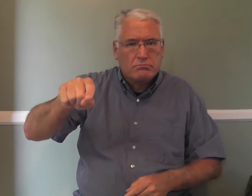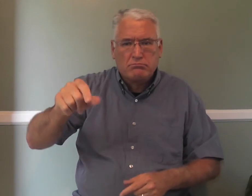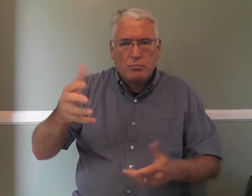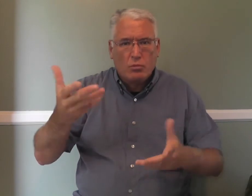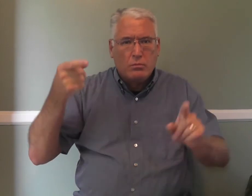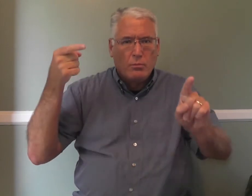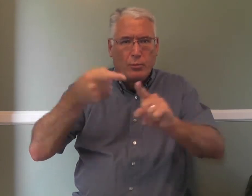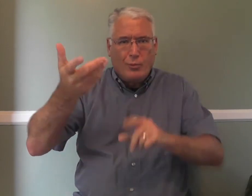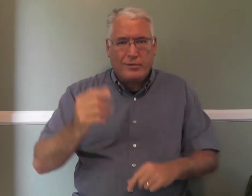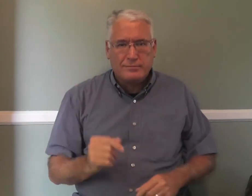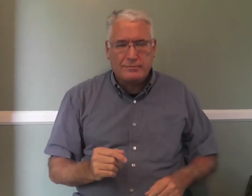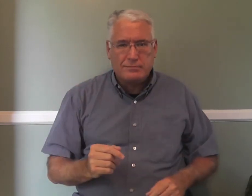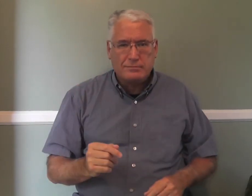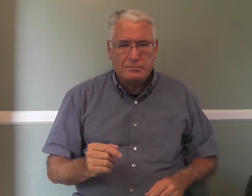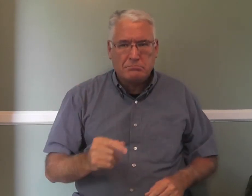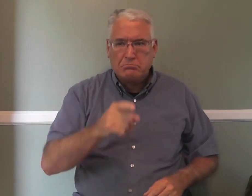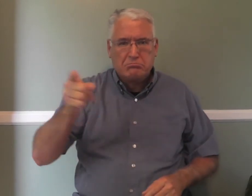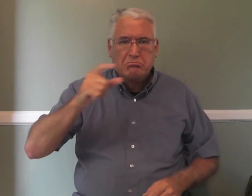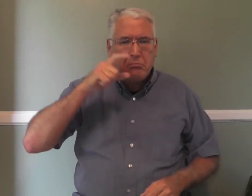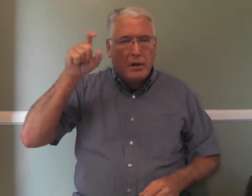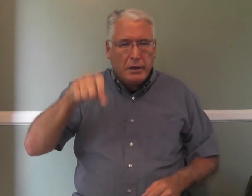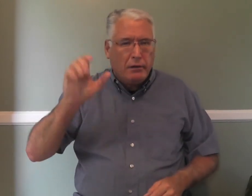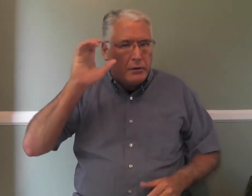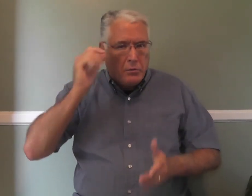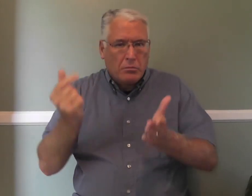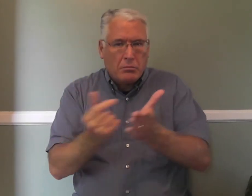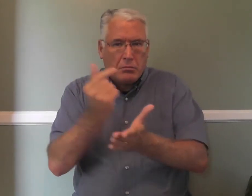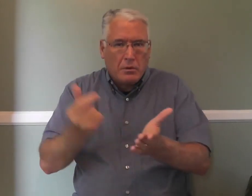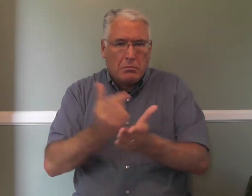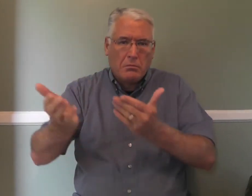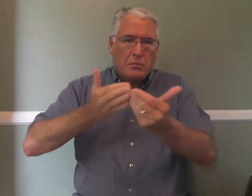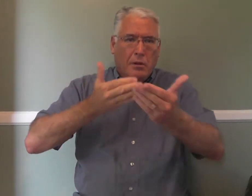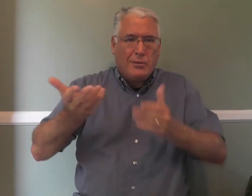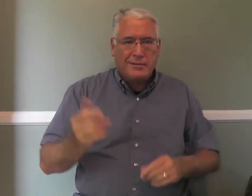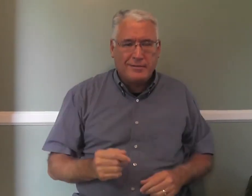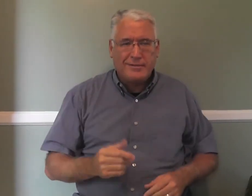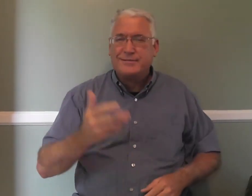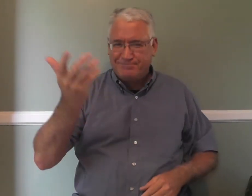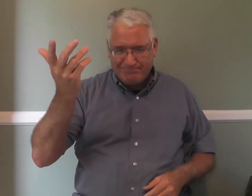preaching the gospel to them? There'd be no point. They wouldn't need to hear the gospel.